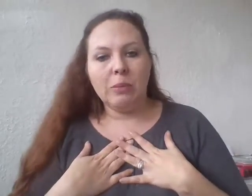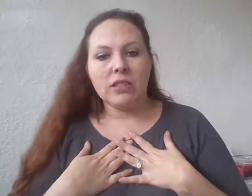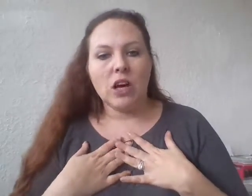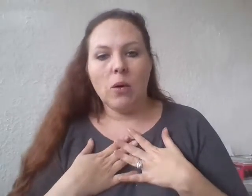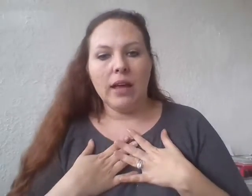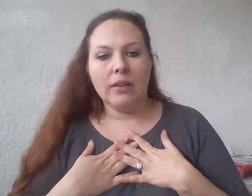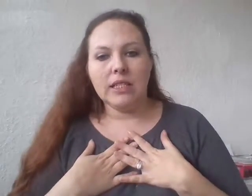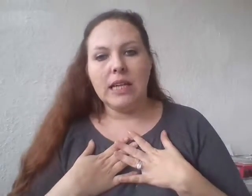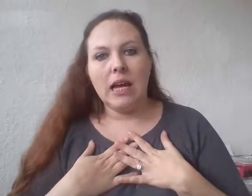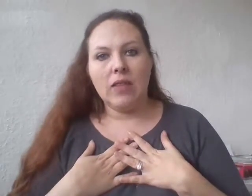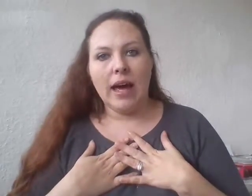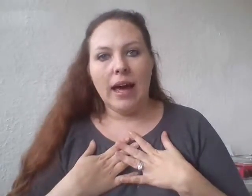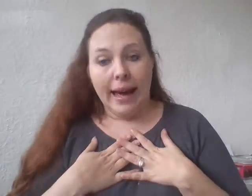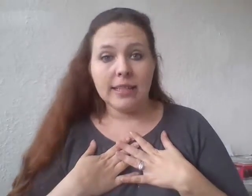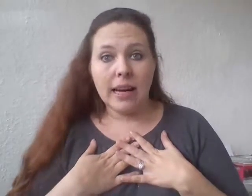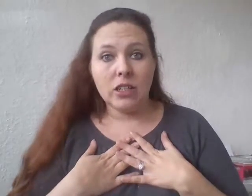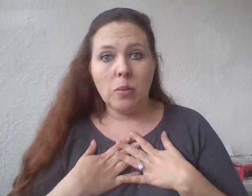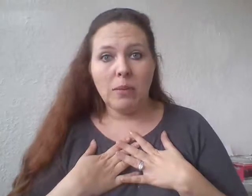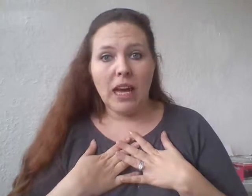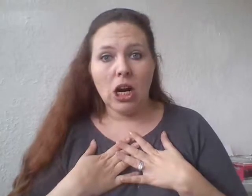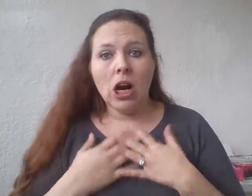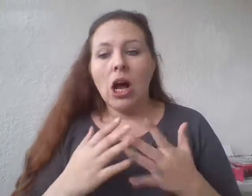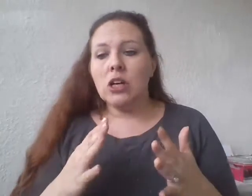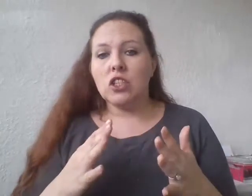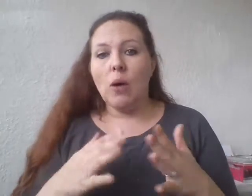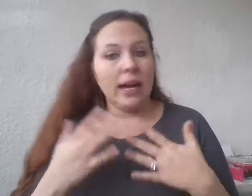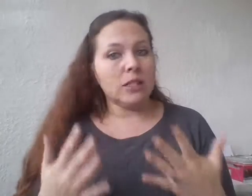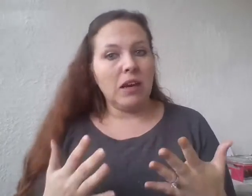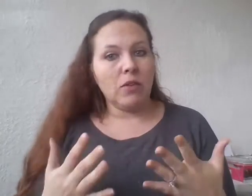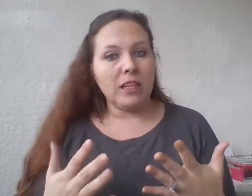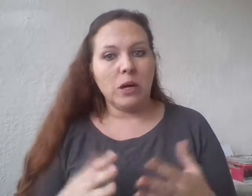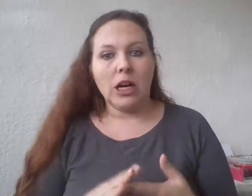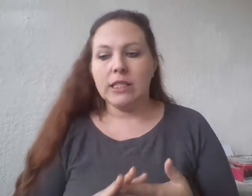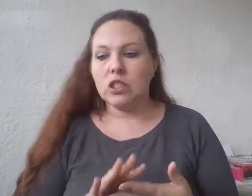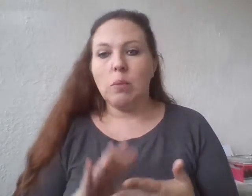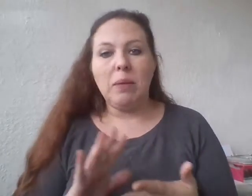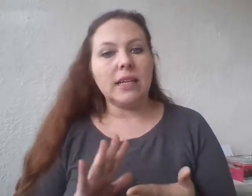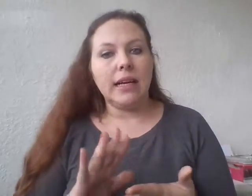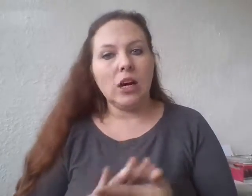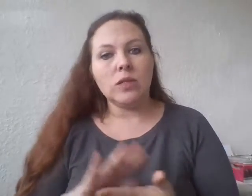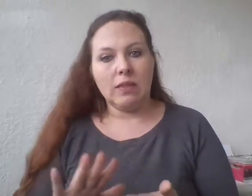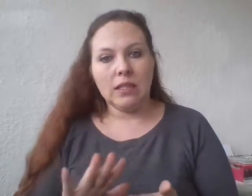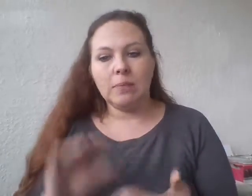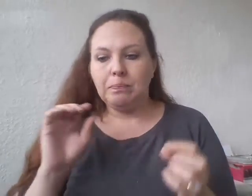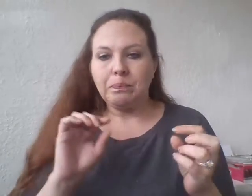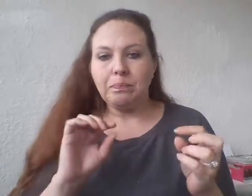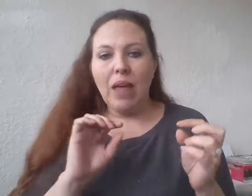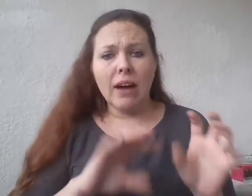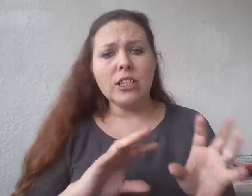Mexico. I live in a state that hasn't acted Obamacare. So I can speak from experience. So basically, goes like this. Every